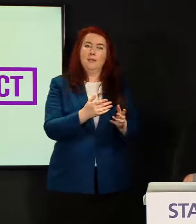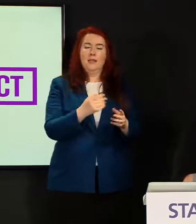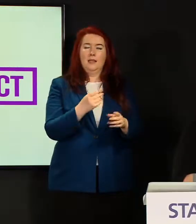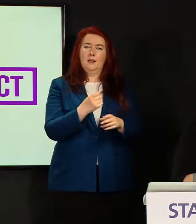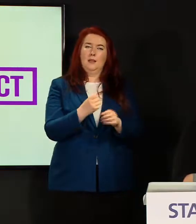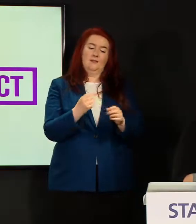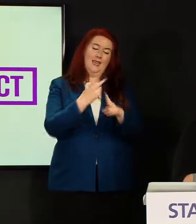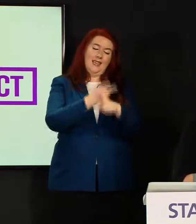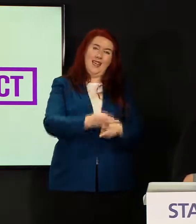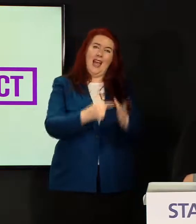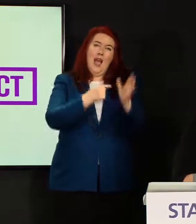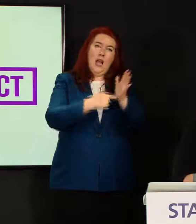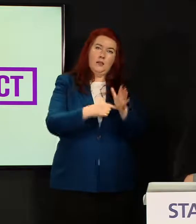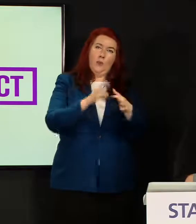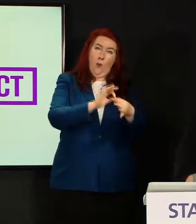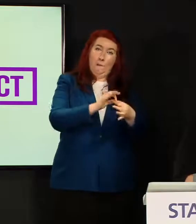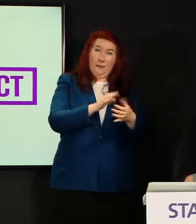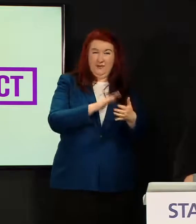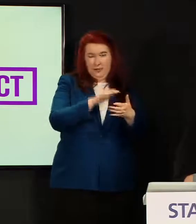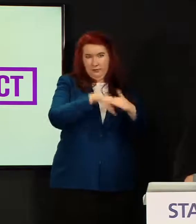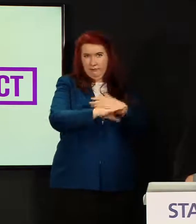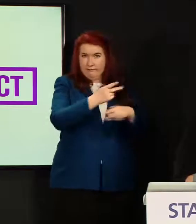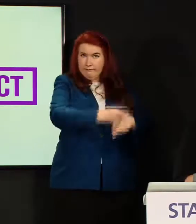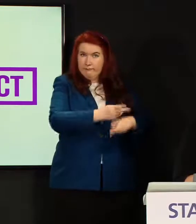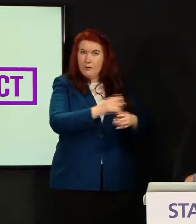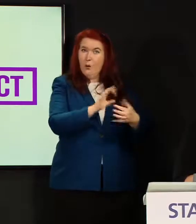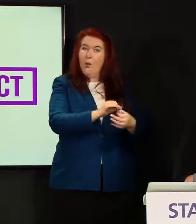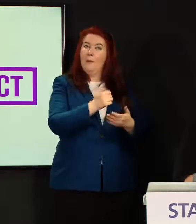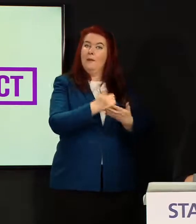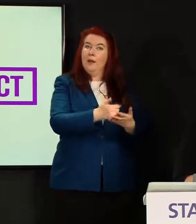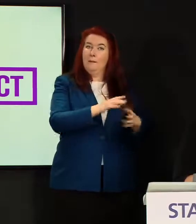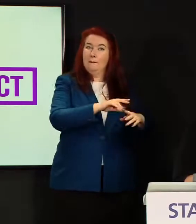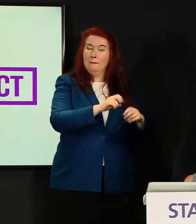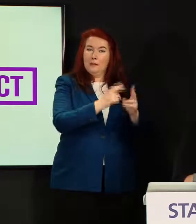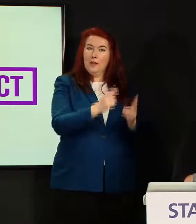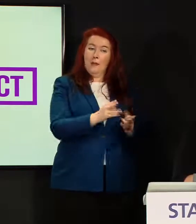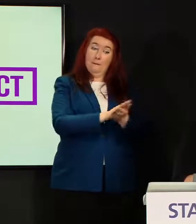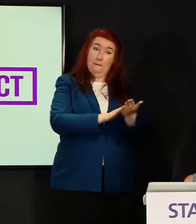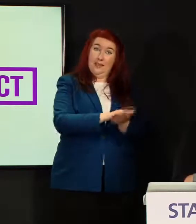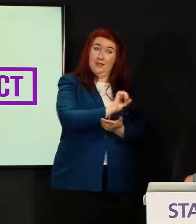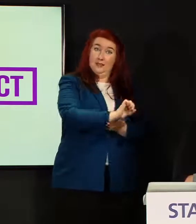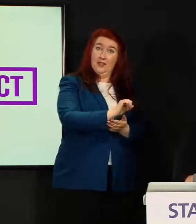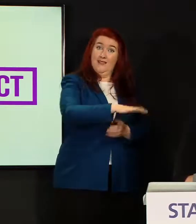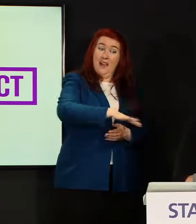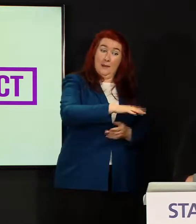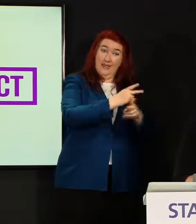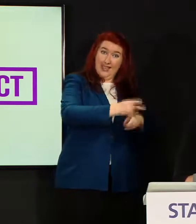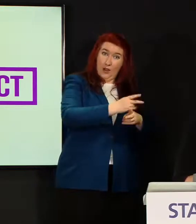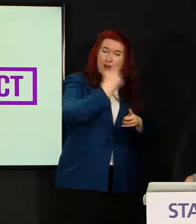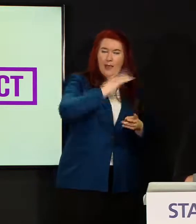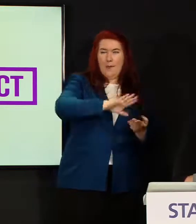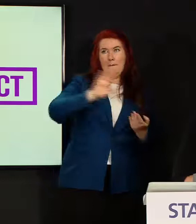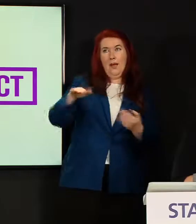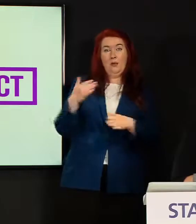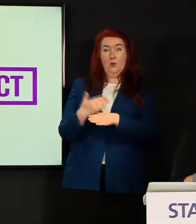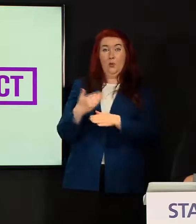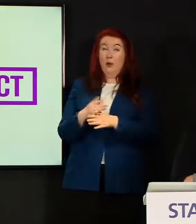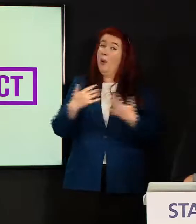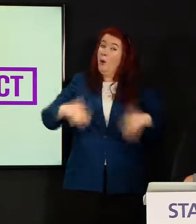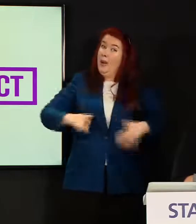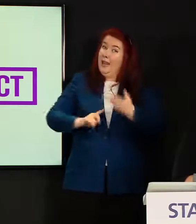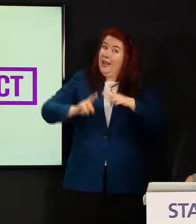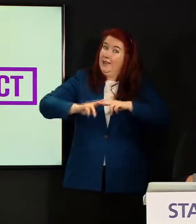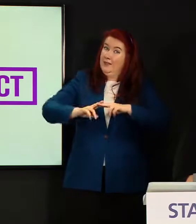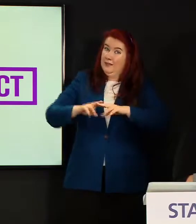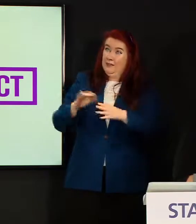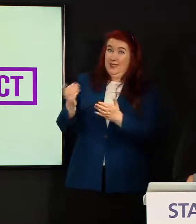who need that support that would then enable their carer to go back to work but only to go back to work safely